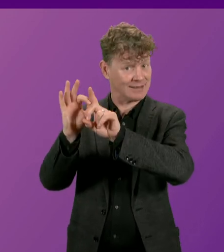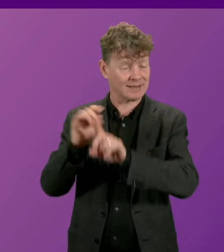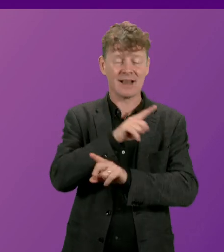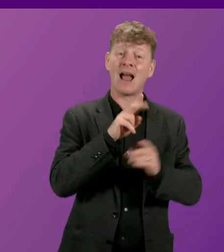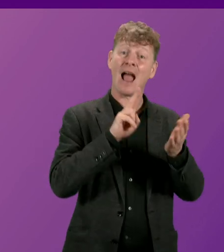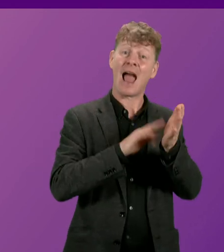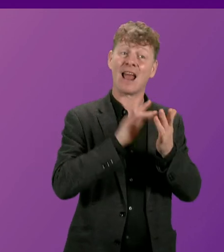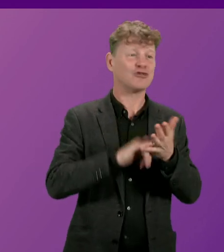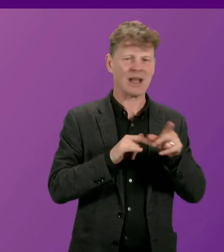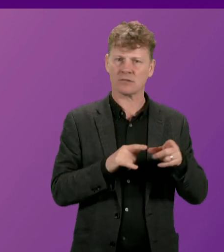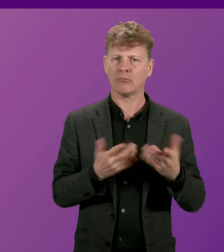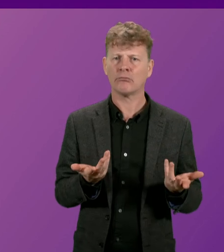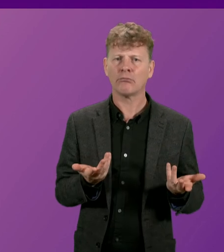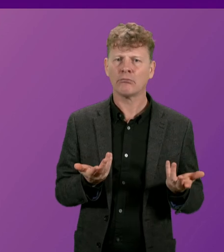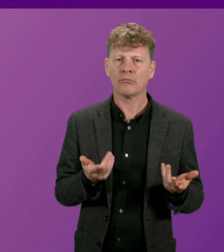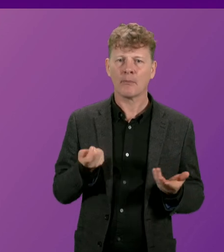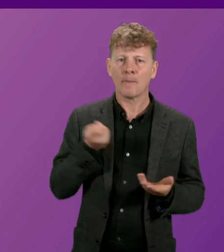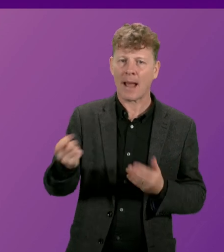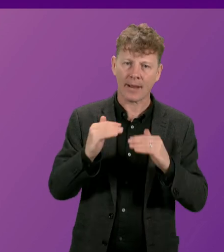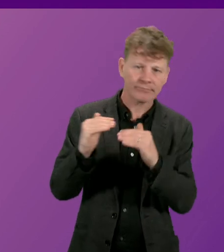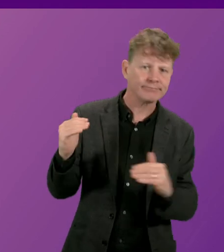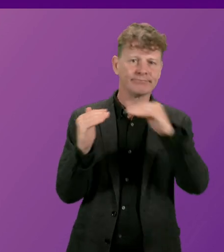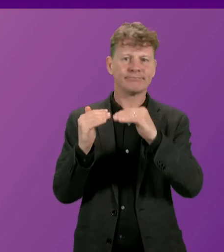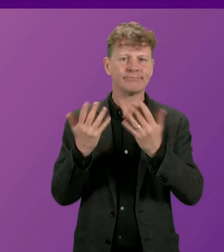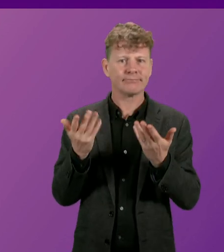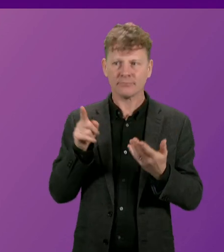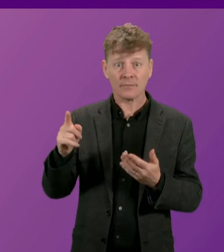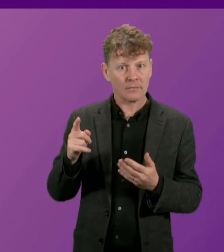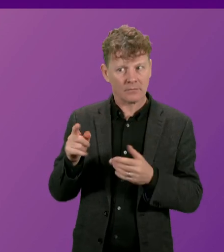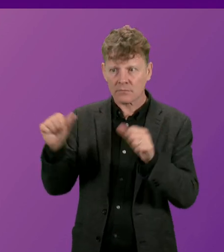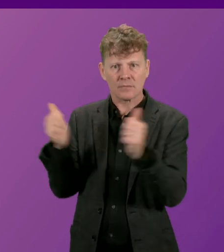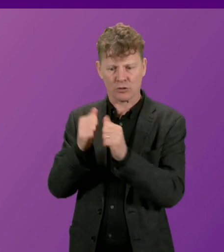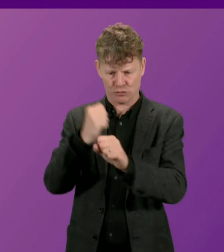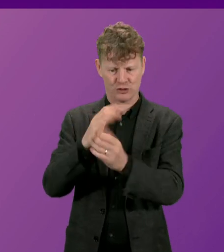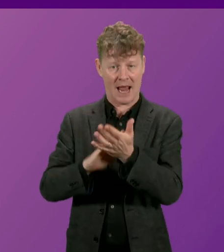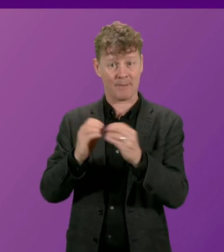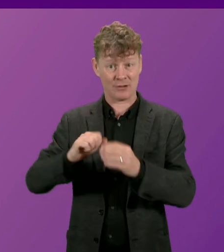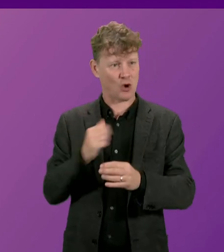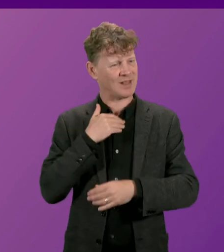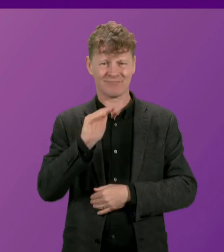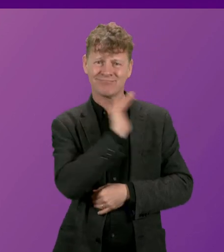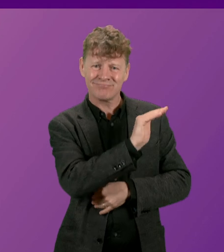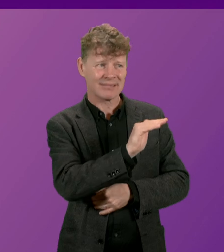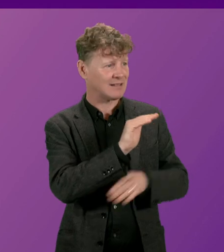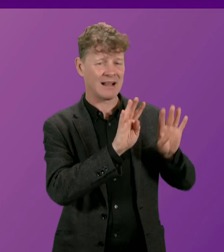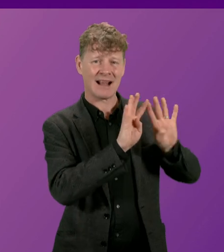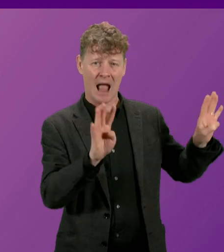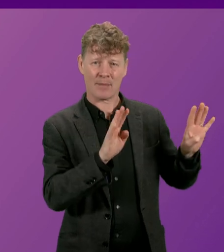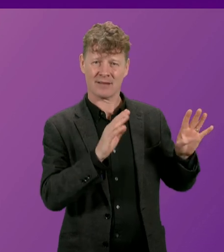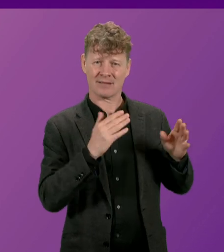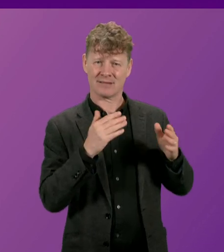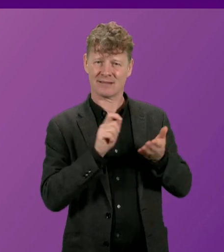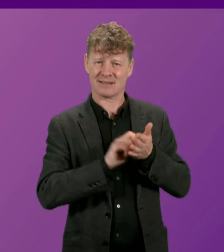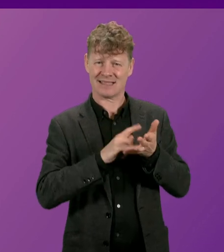refused to honour that pay rise and pay the women what they are due. GMB Scotland have appealed to the Cabinet Secretary for Health to intervene,